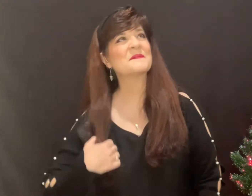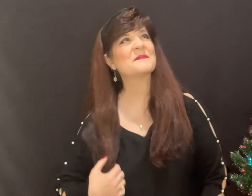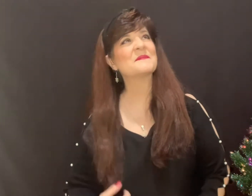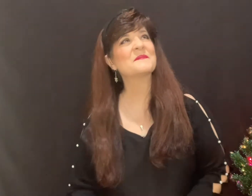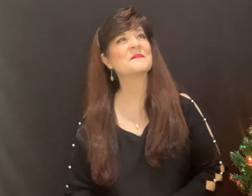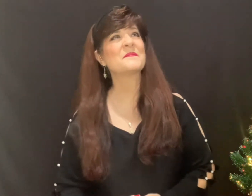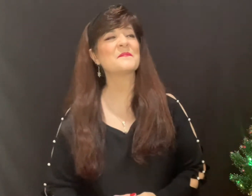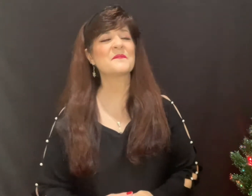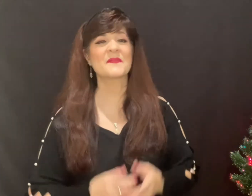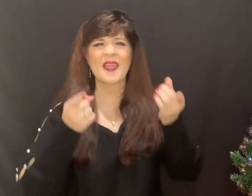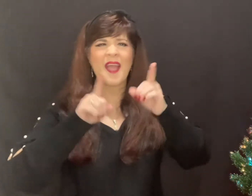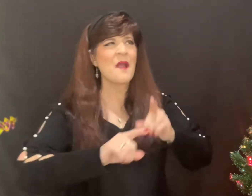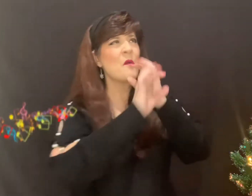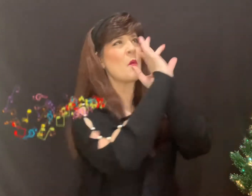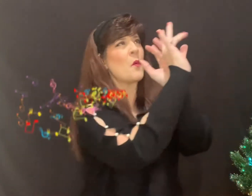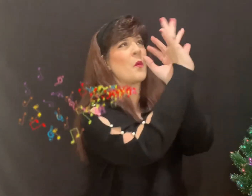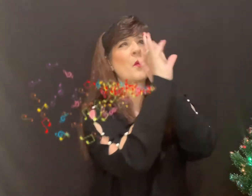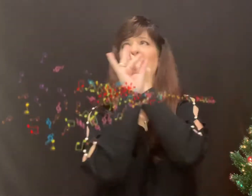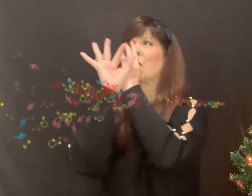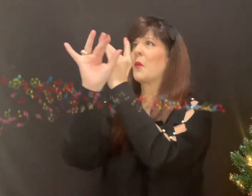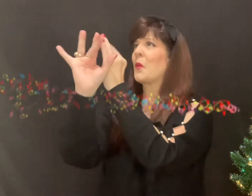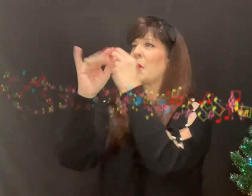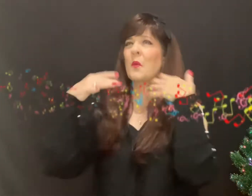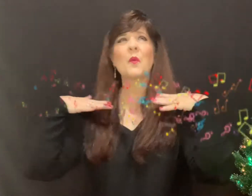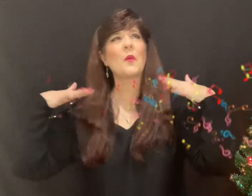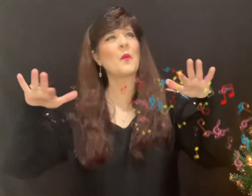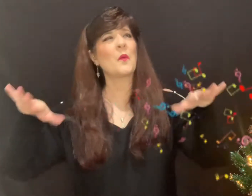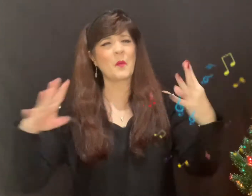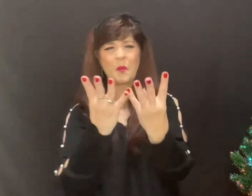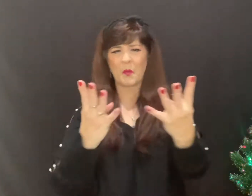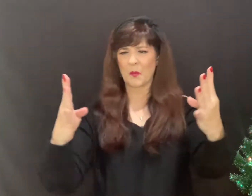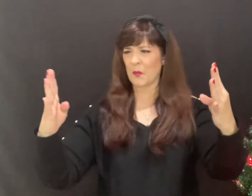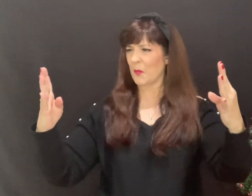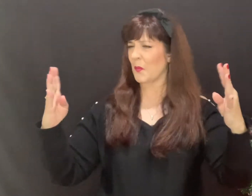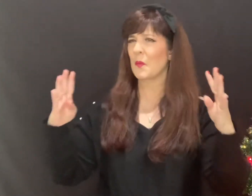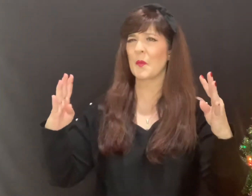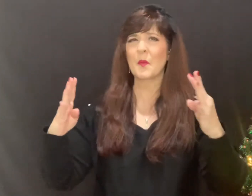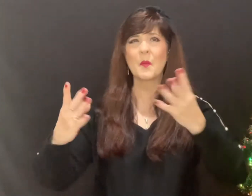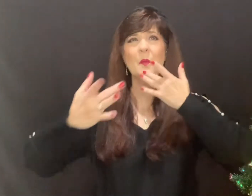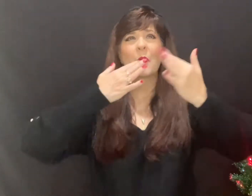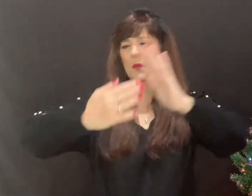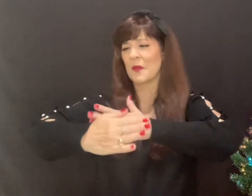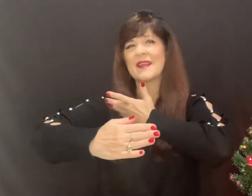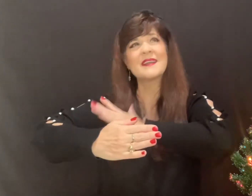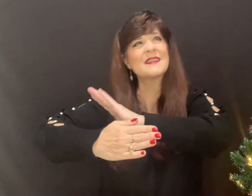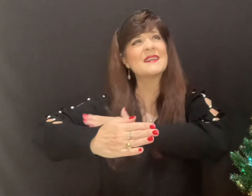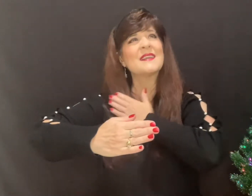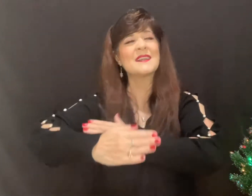Trumpets sound and angels sing, listen to what